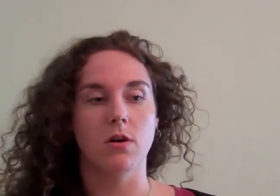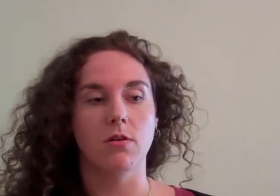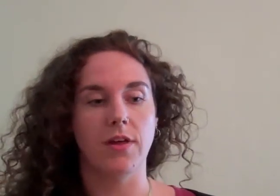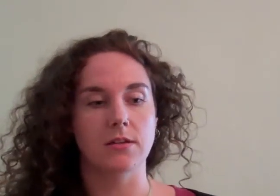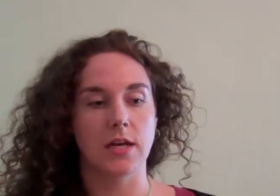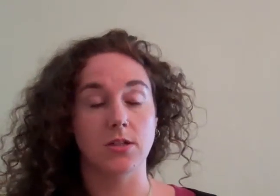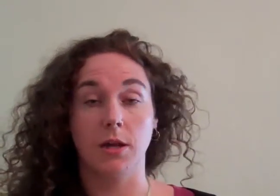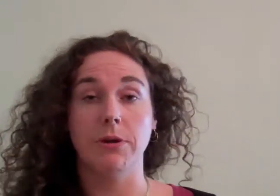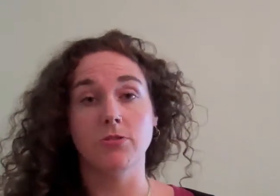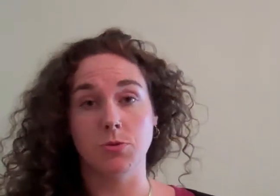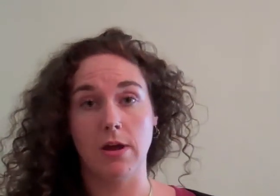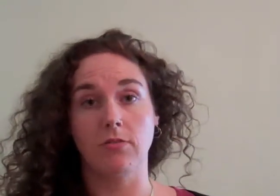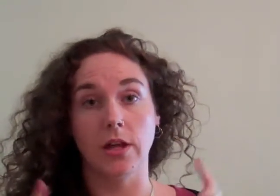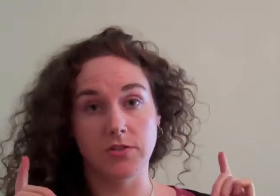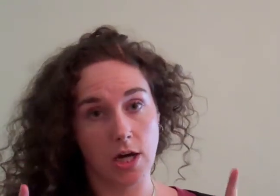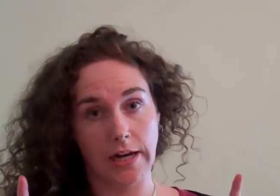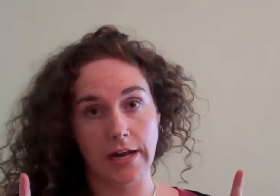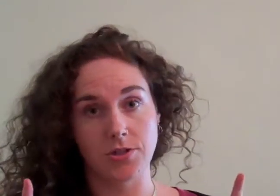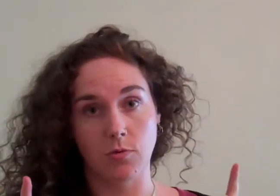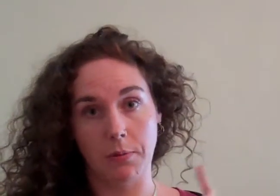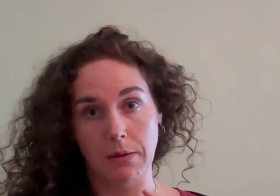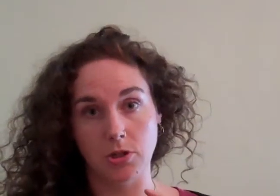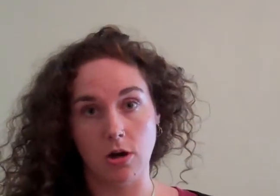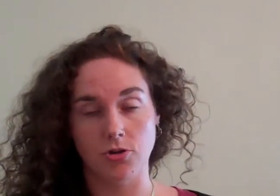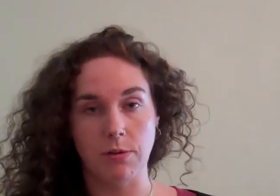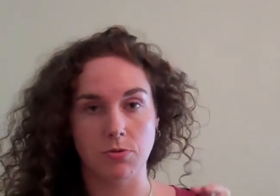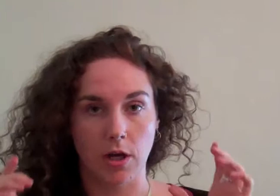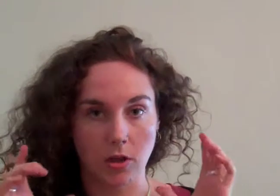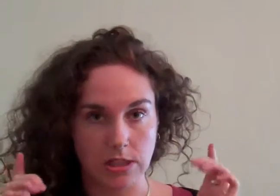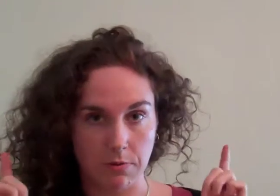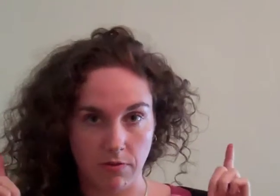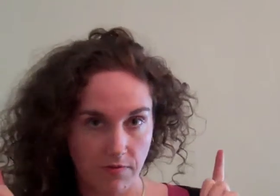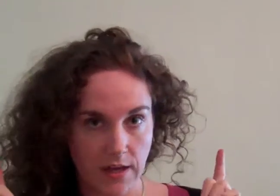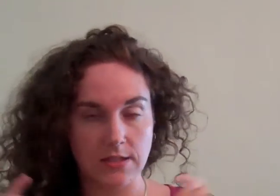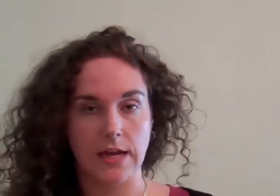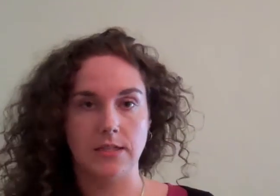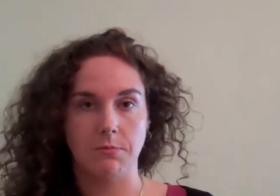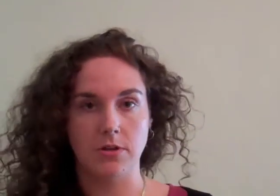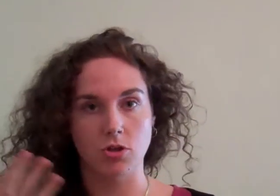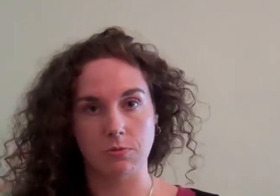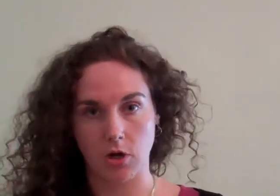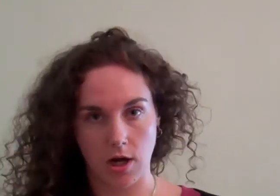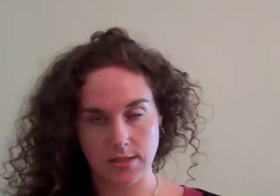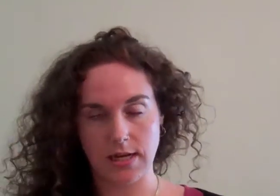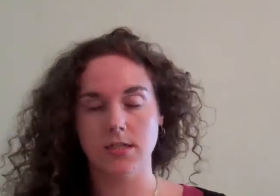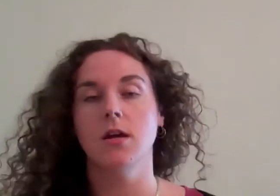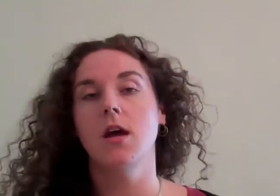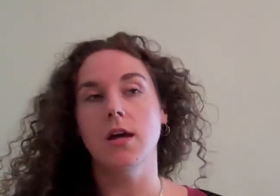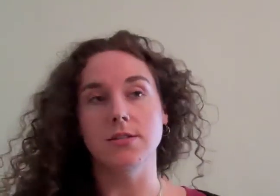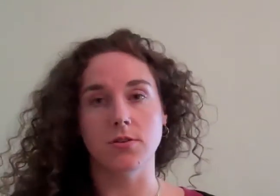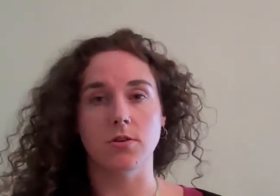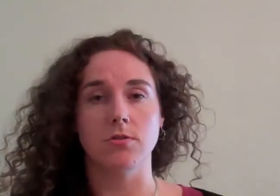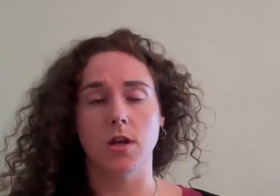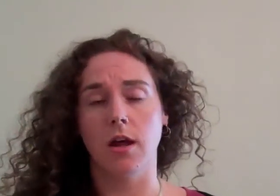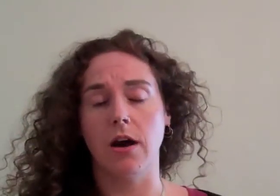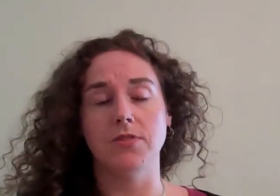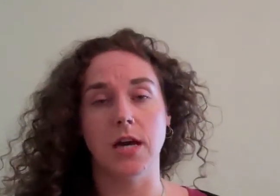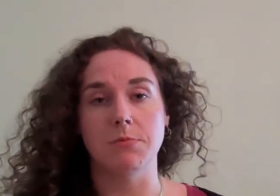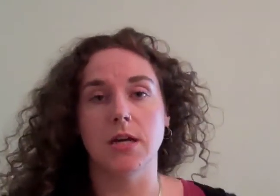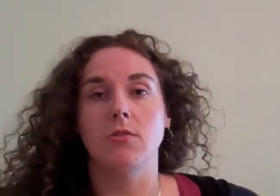things like documentaries where you have a lot of talking heads and you want to be able to alternate between a close-up of the face and something that shows more context. It's also used oftentimes in